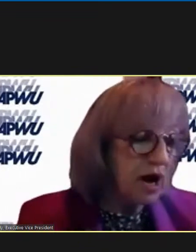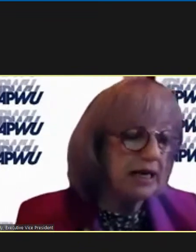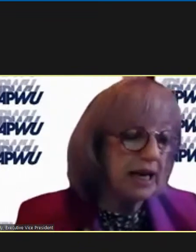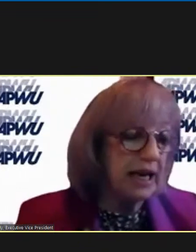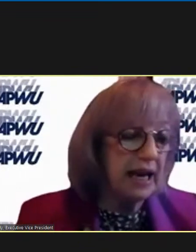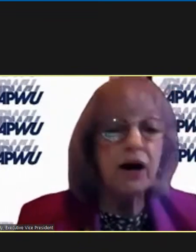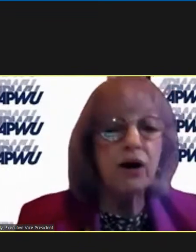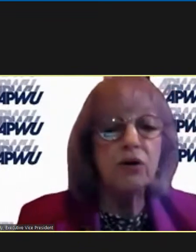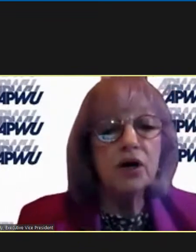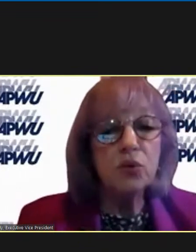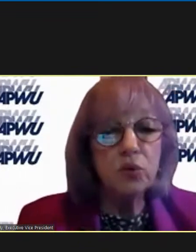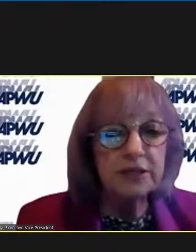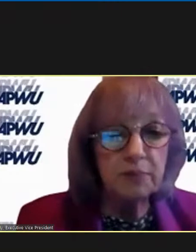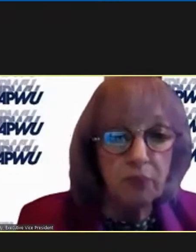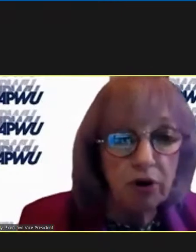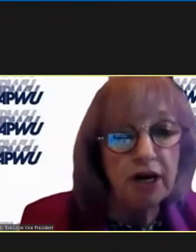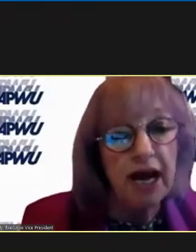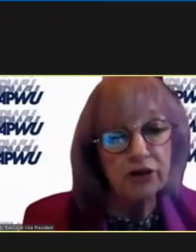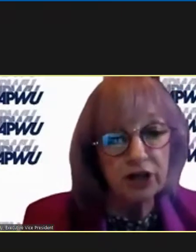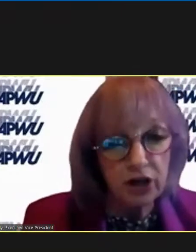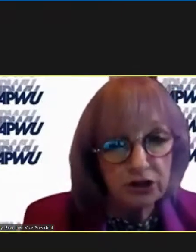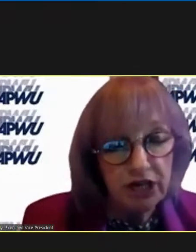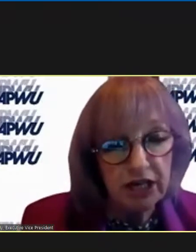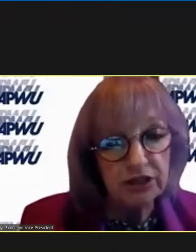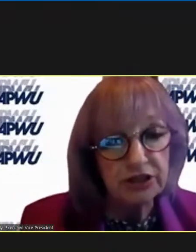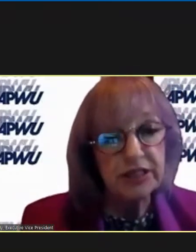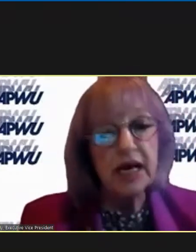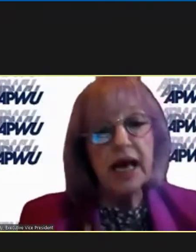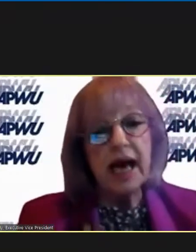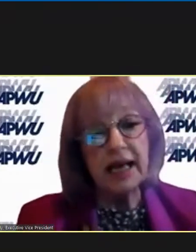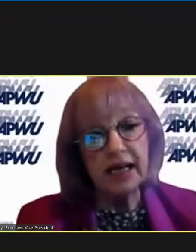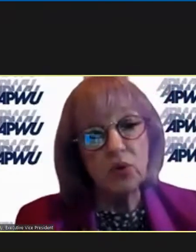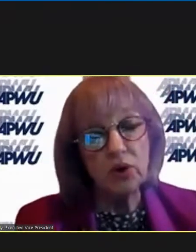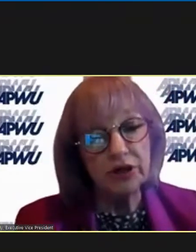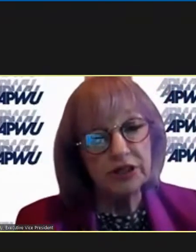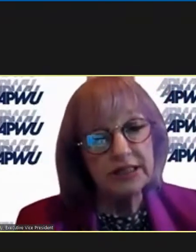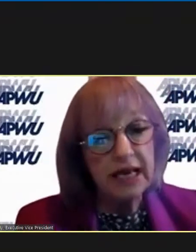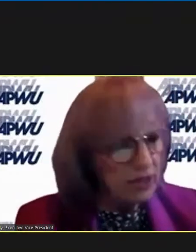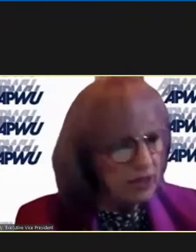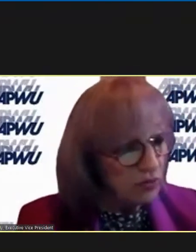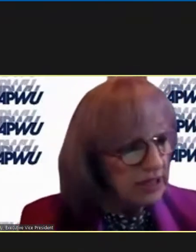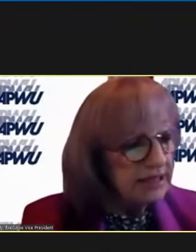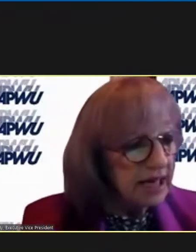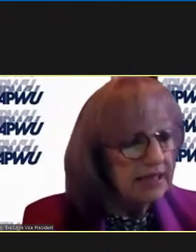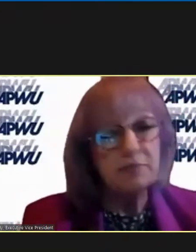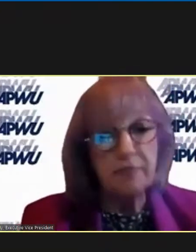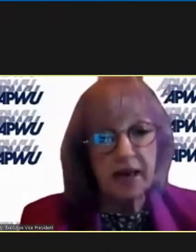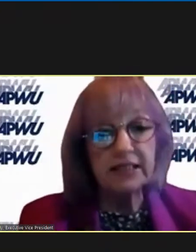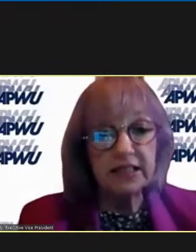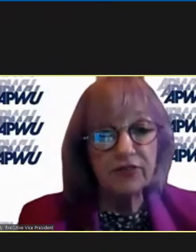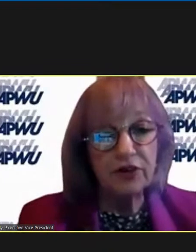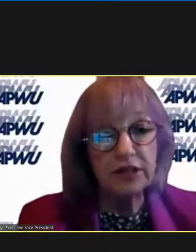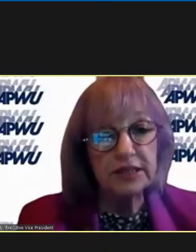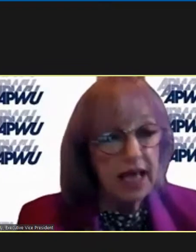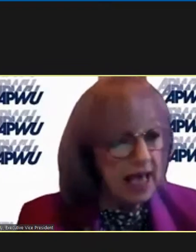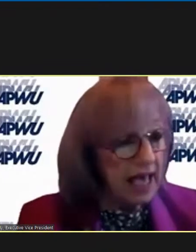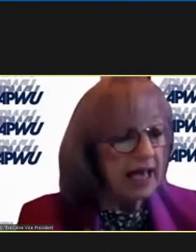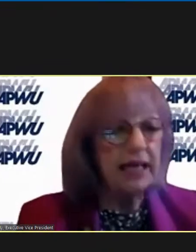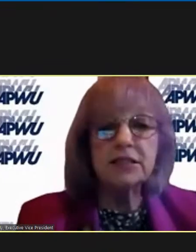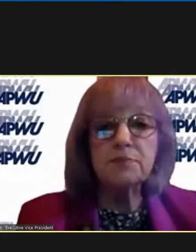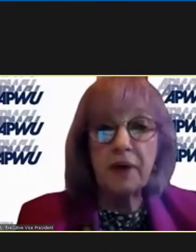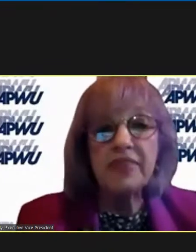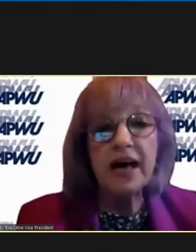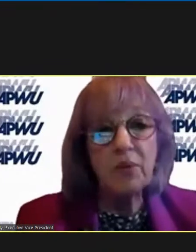union pride and how we support our negotiators at headquarters it really does make a difference